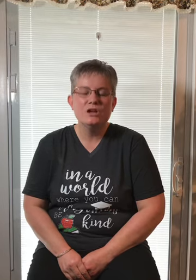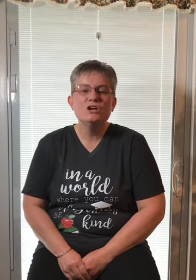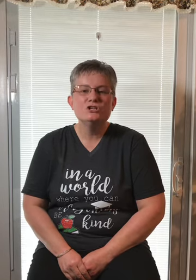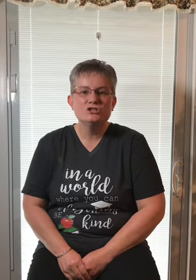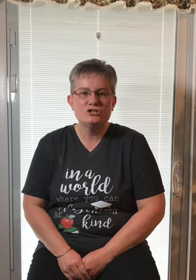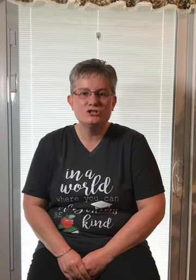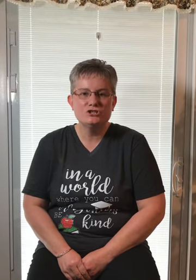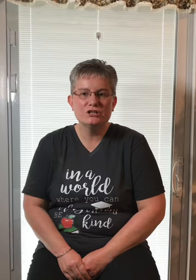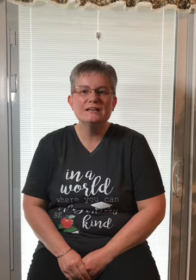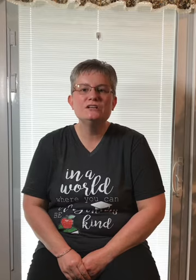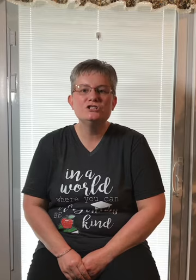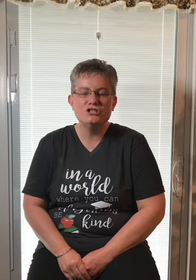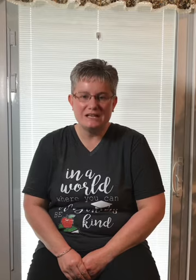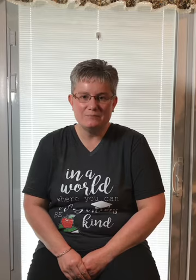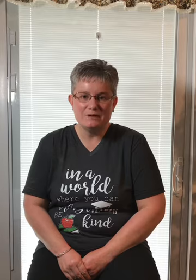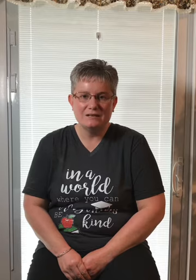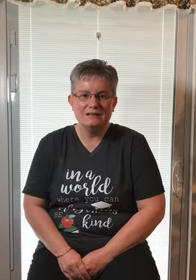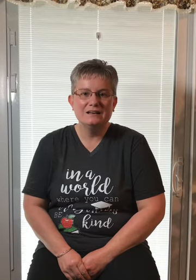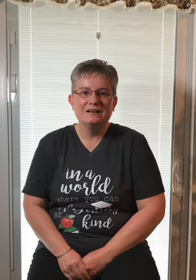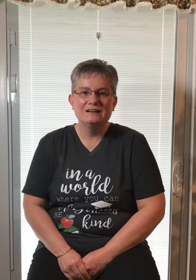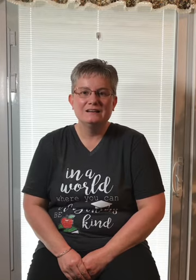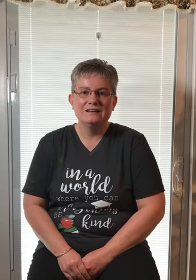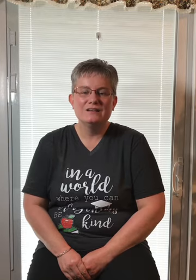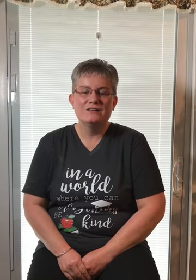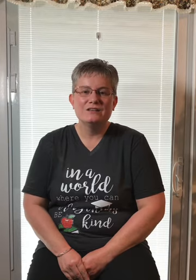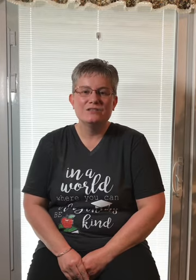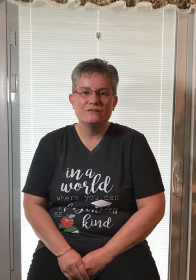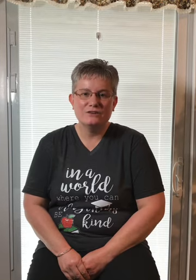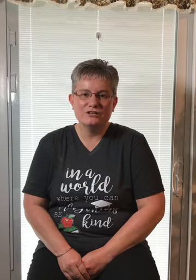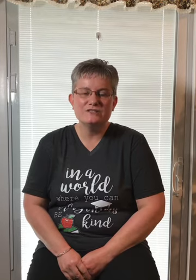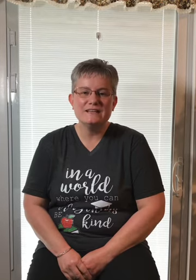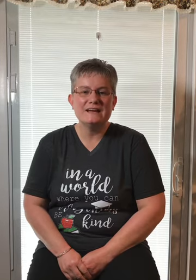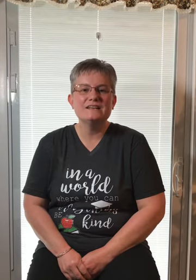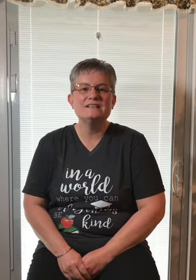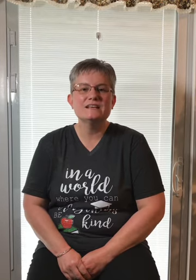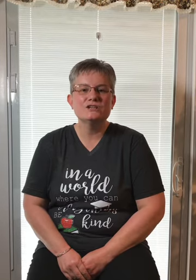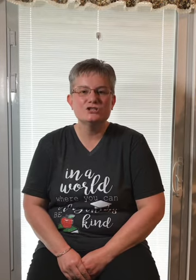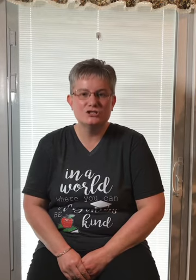Sh, sheep. The first sound is sh.